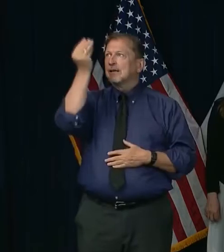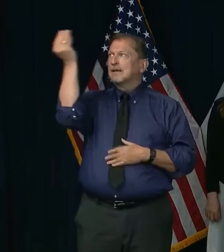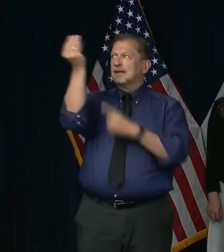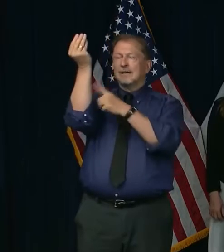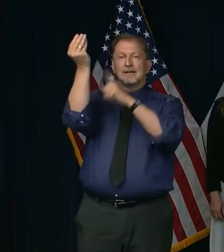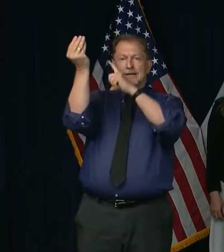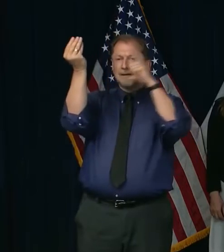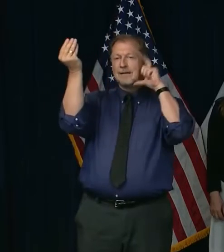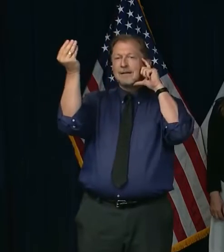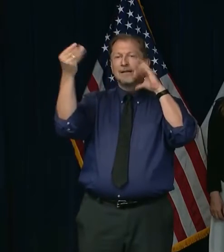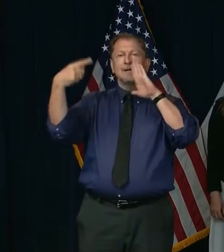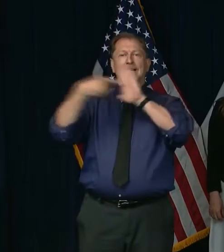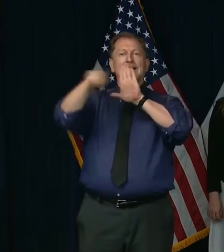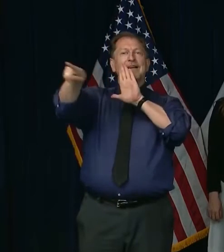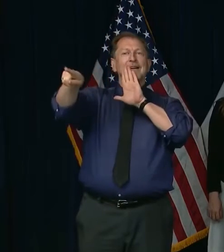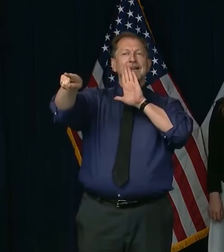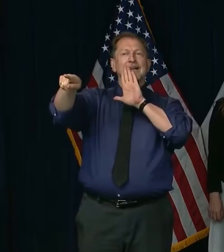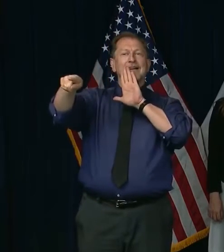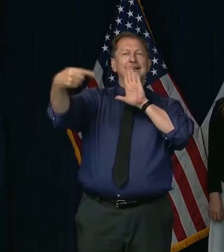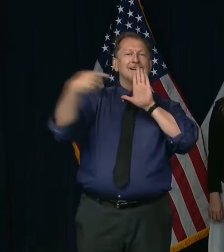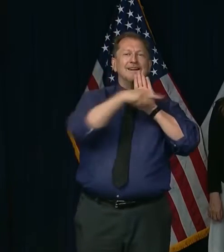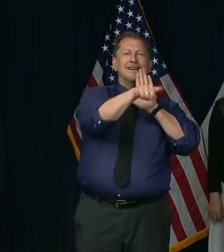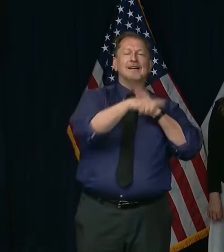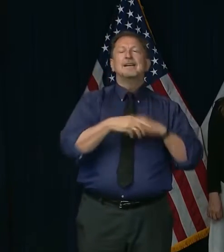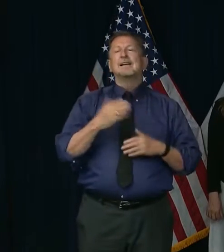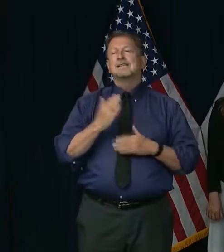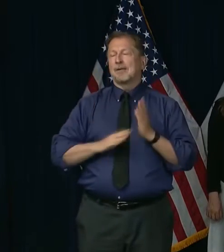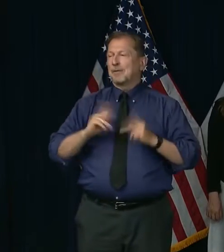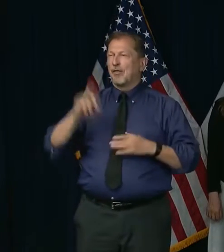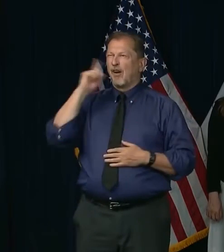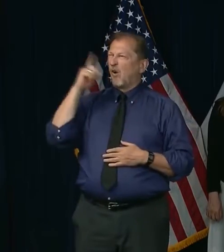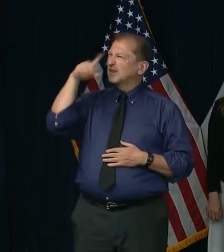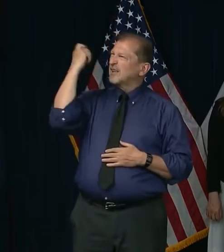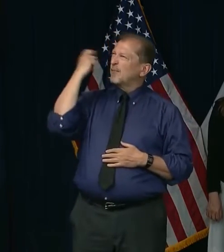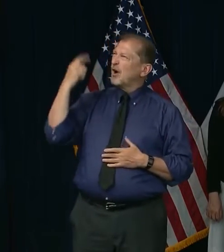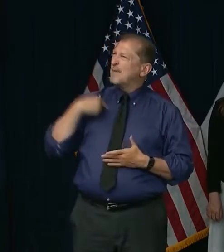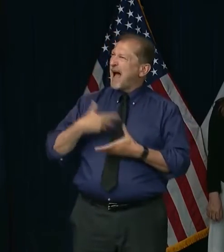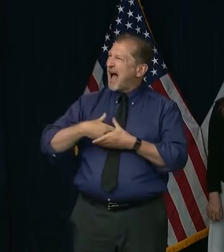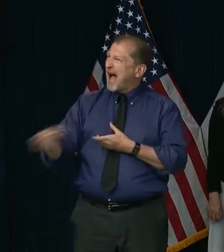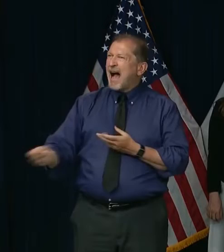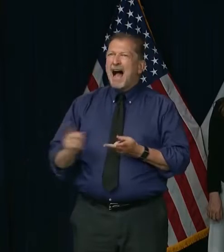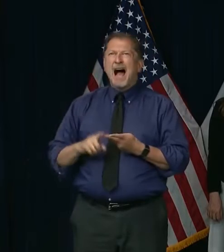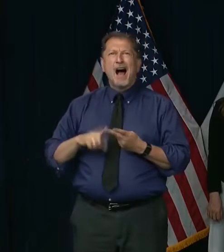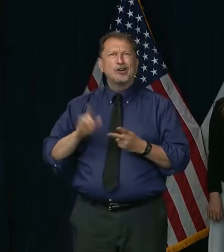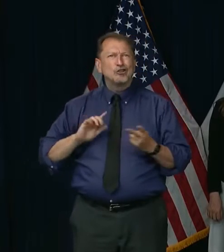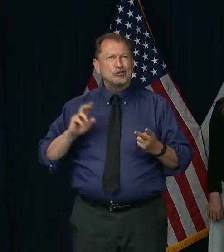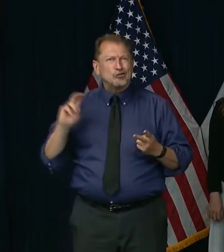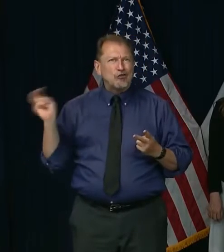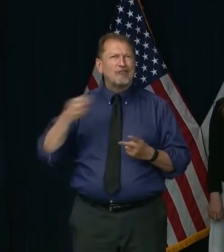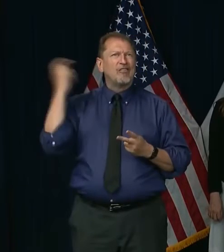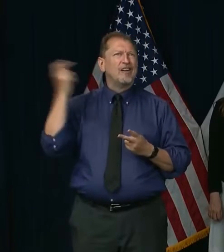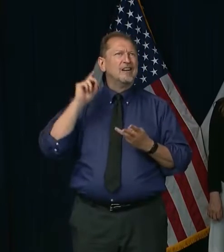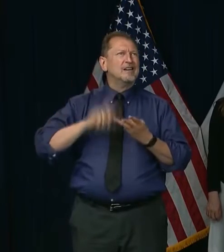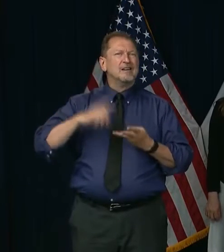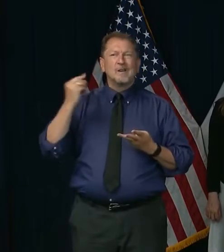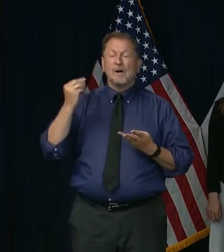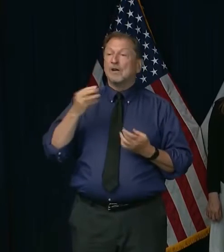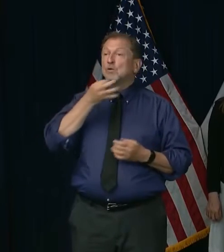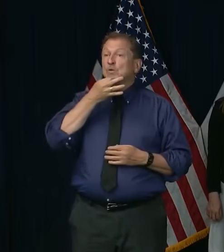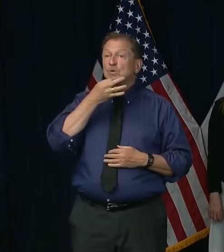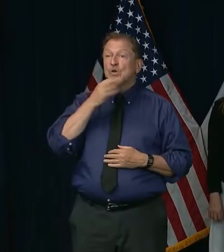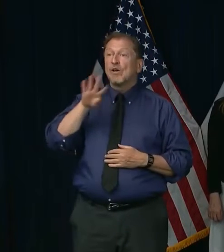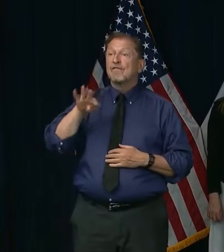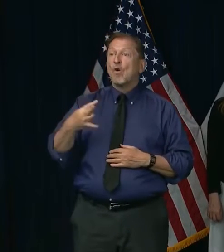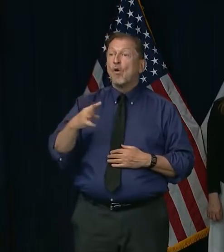I know it's summertime and it's a time to travel and to congregate. We want to chillax. We're coming up on an important holiday, our 4th of